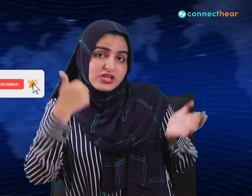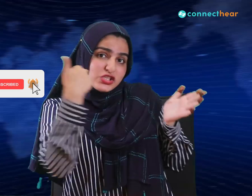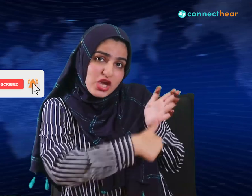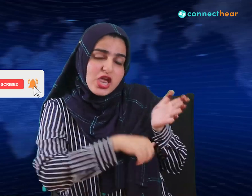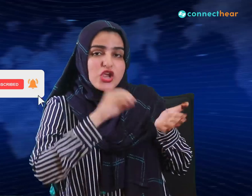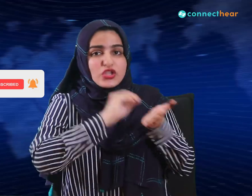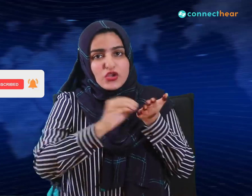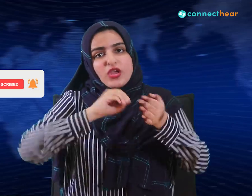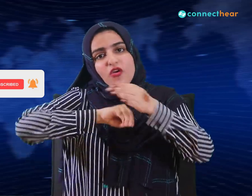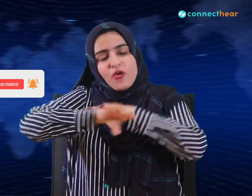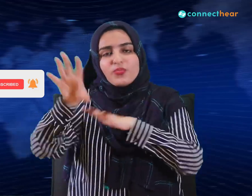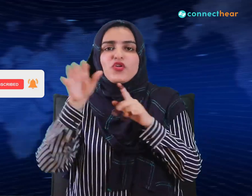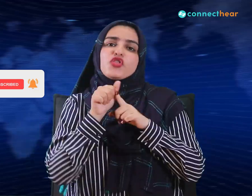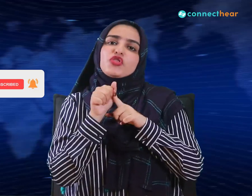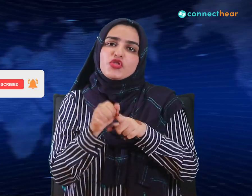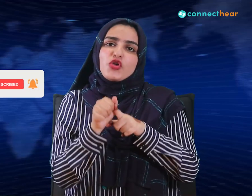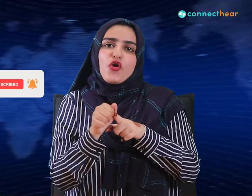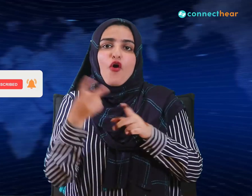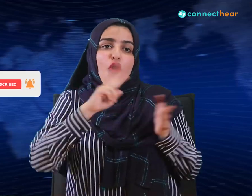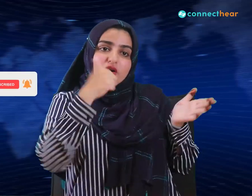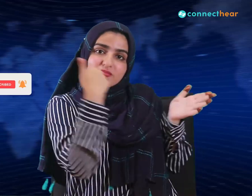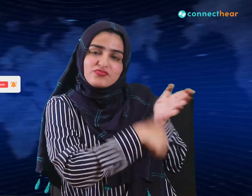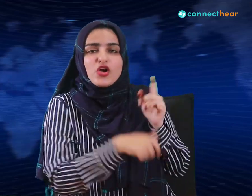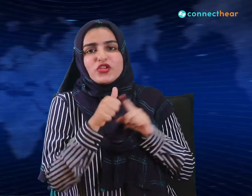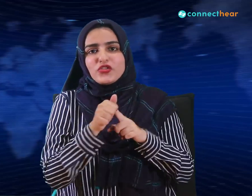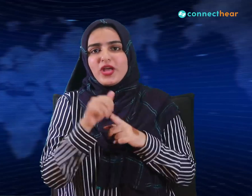like, share, comment and subscribe. Bye!